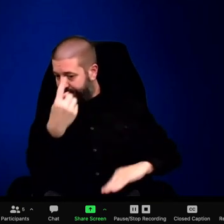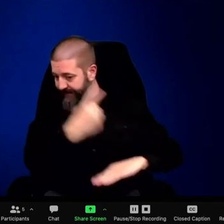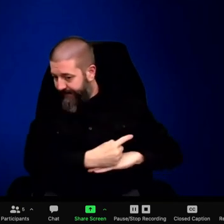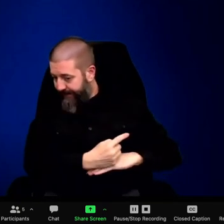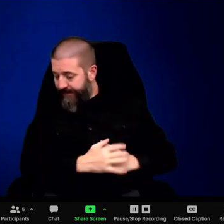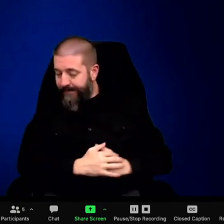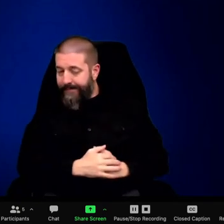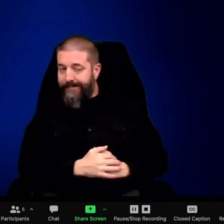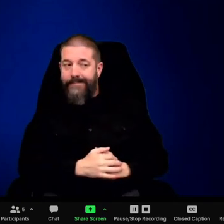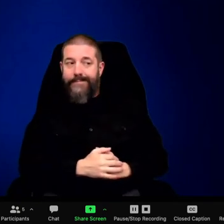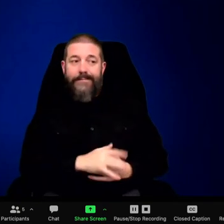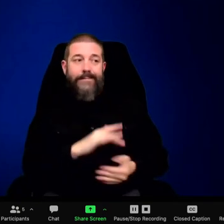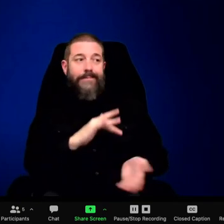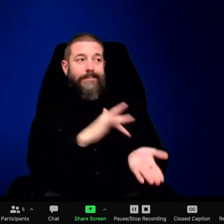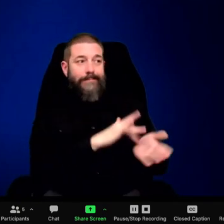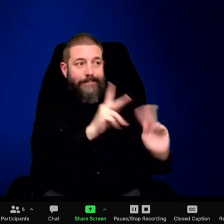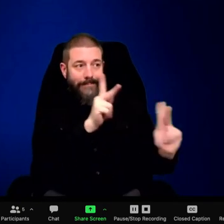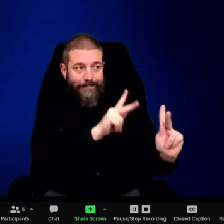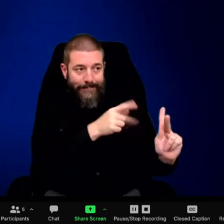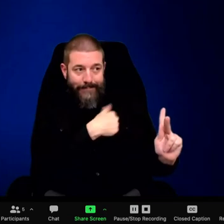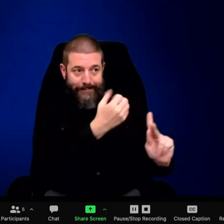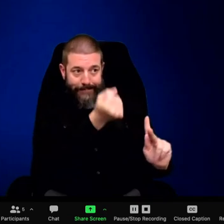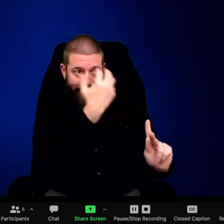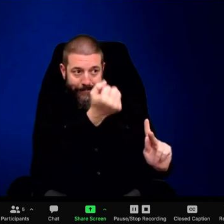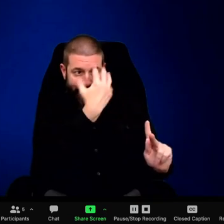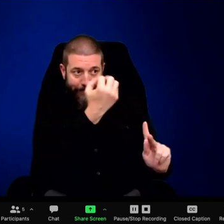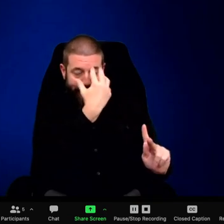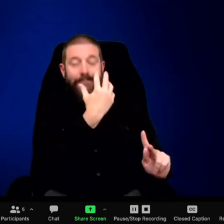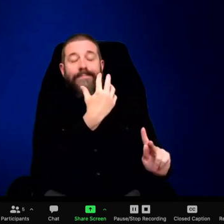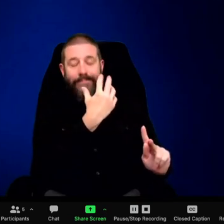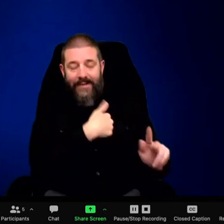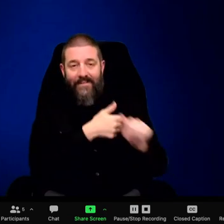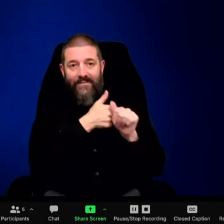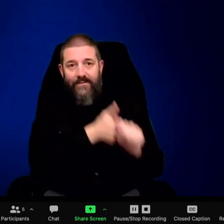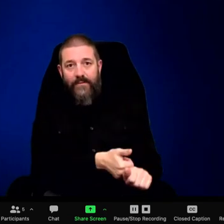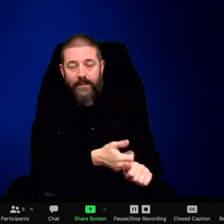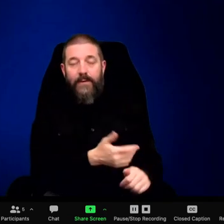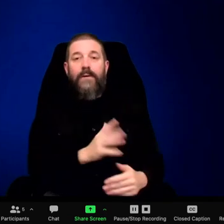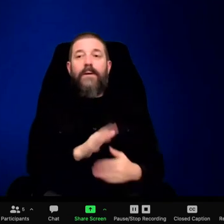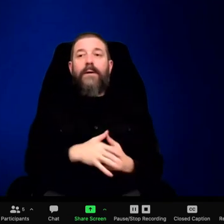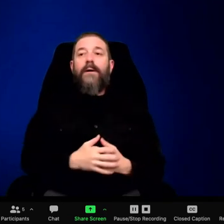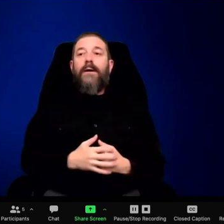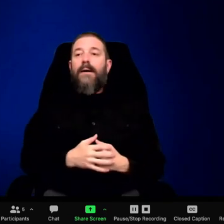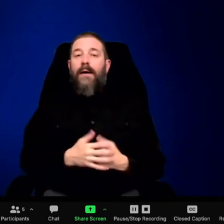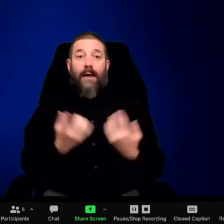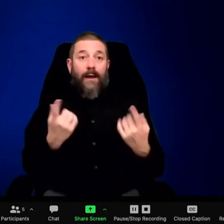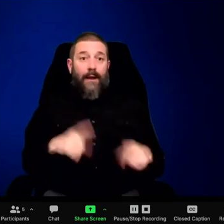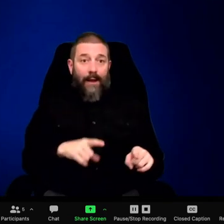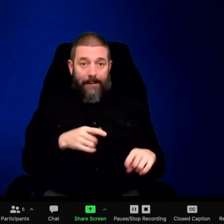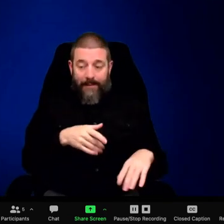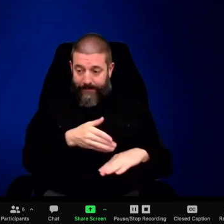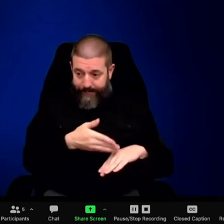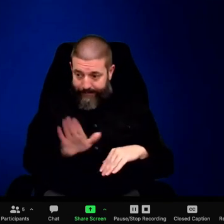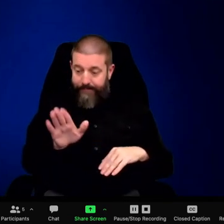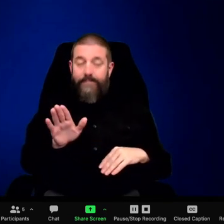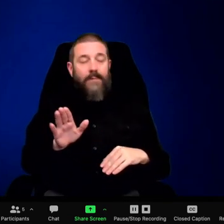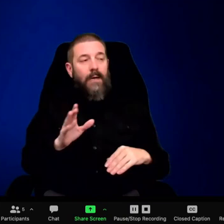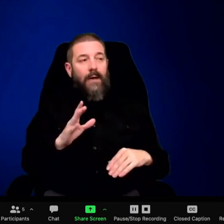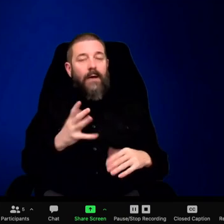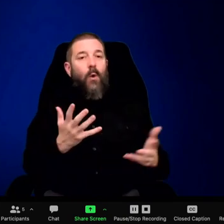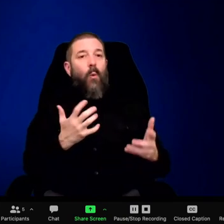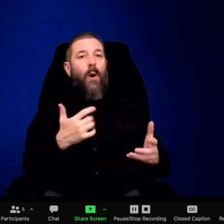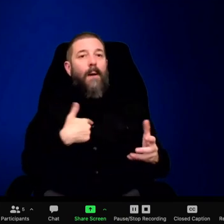open heart surgery. I had some blockages. And I felt that that